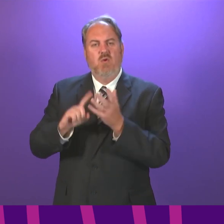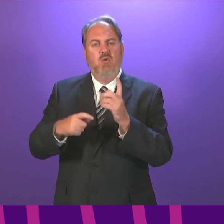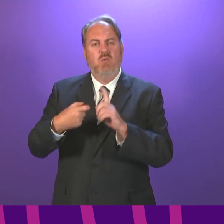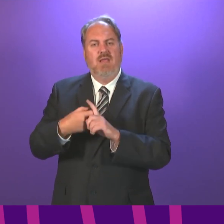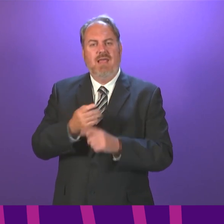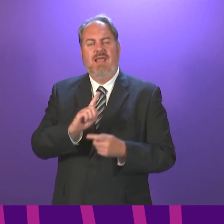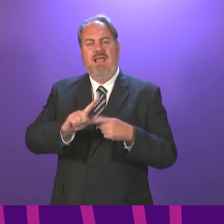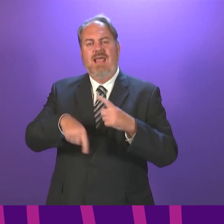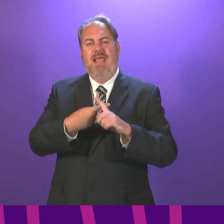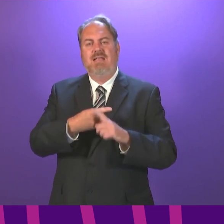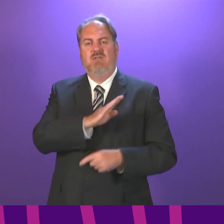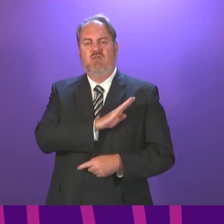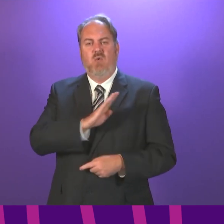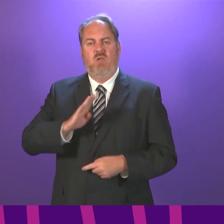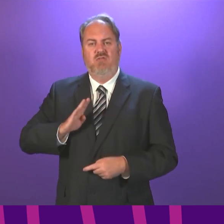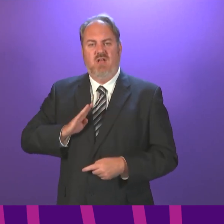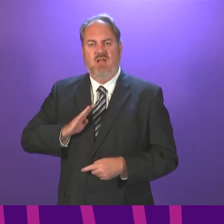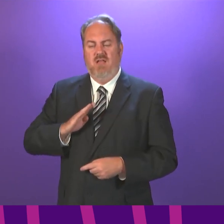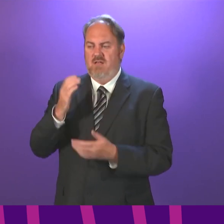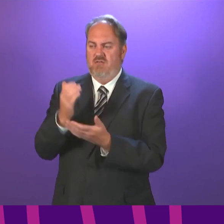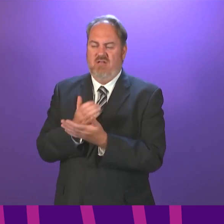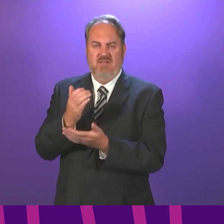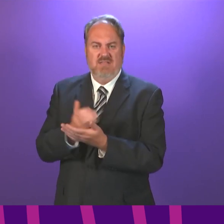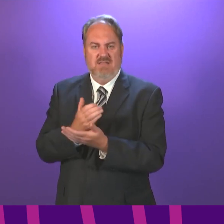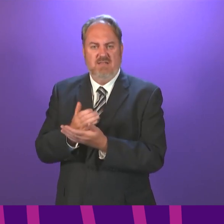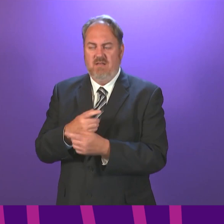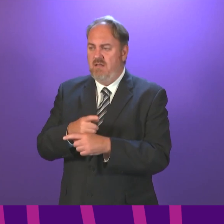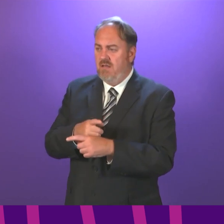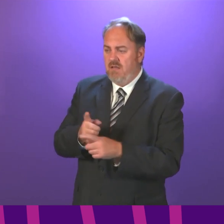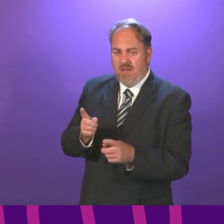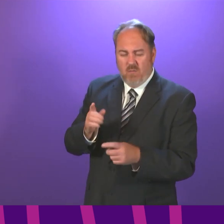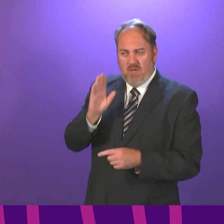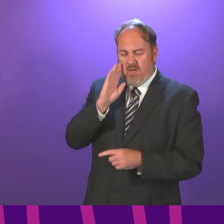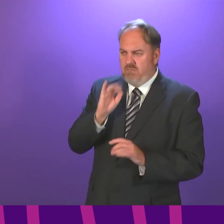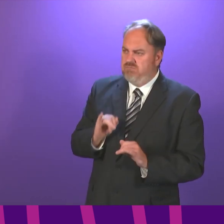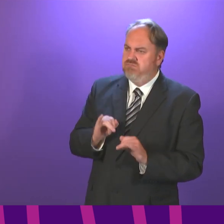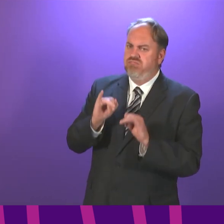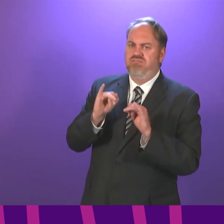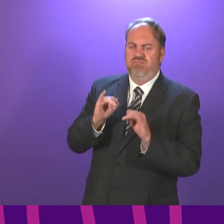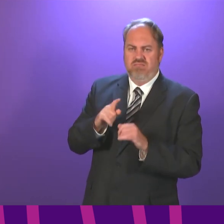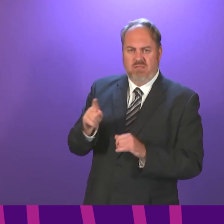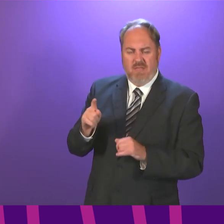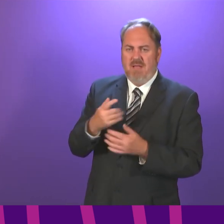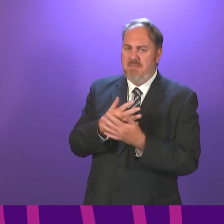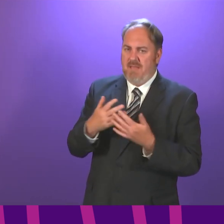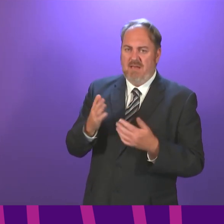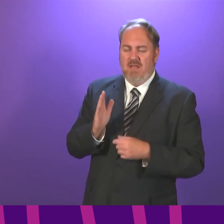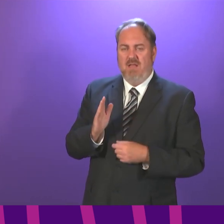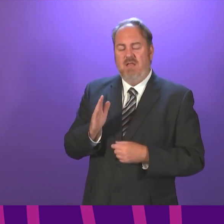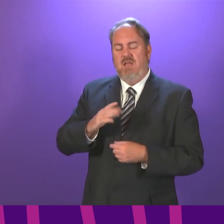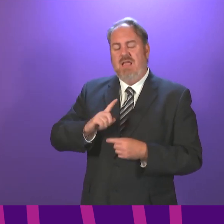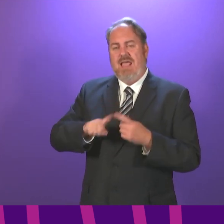charity and heard a sobering account of the multiple challenges that homeless veterans in the North East